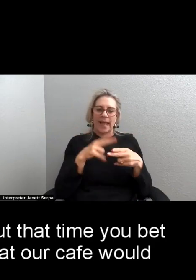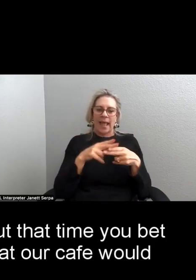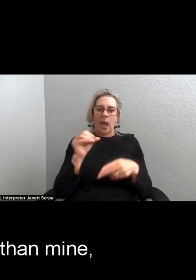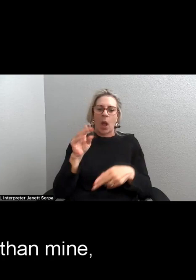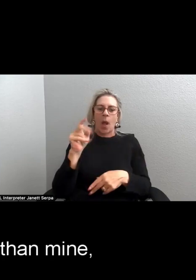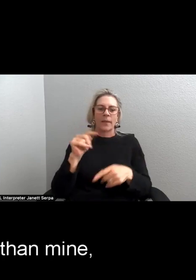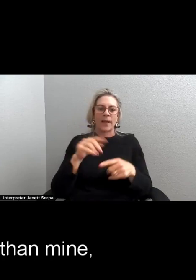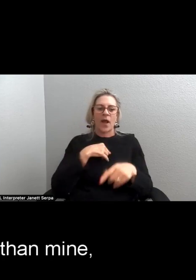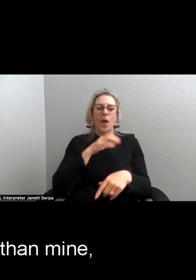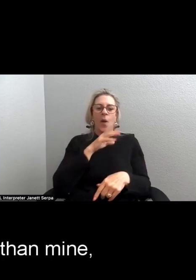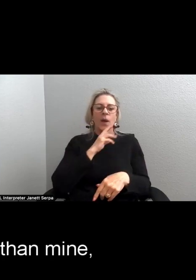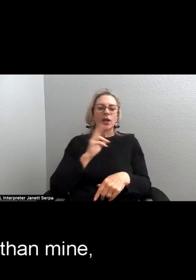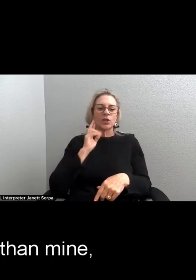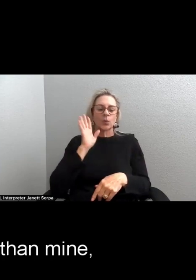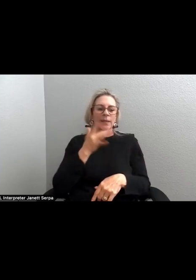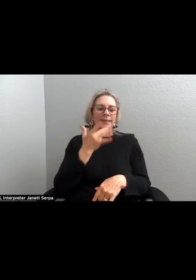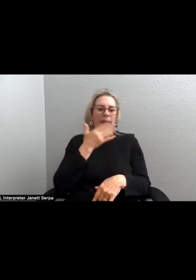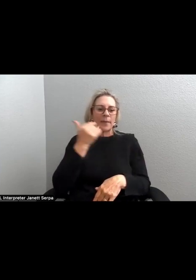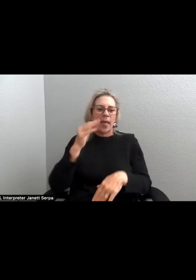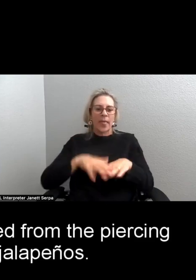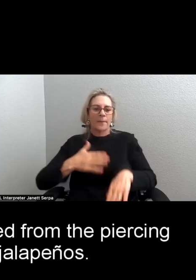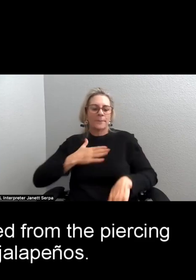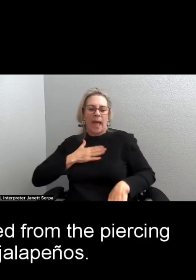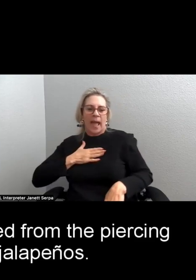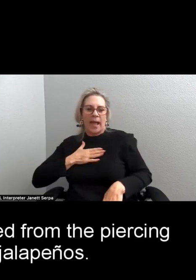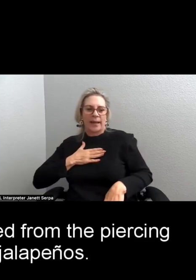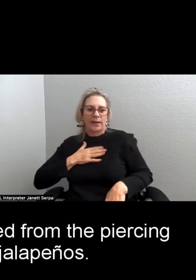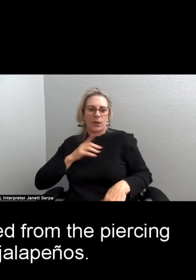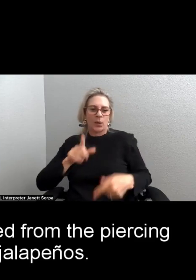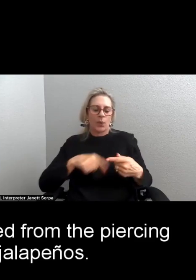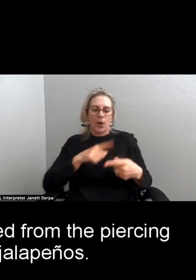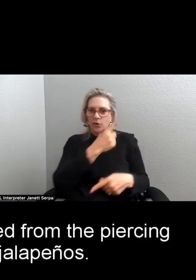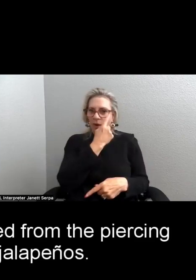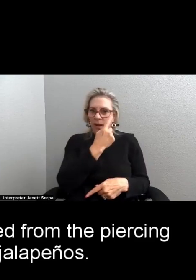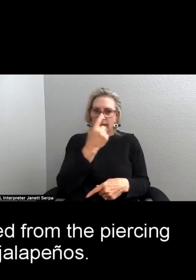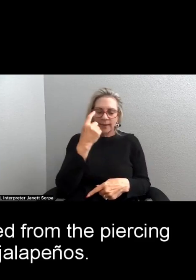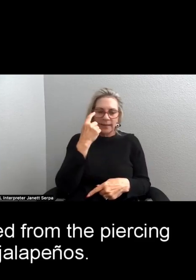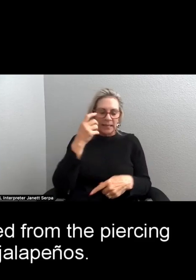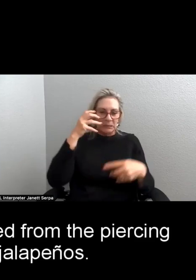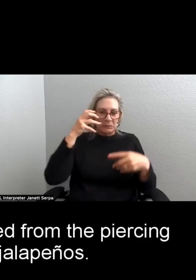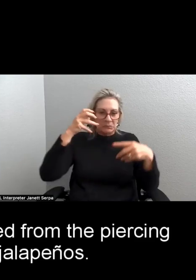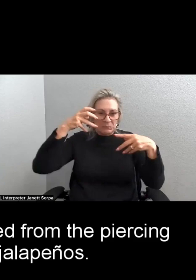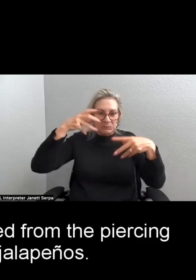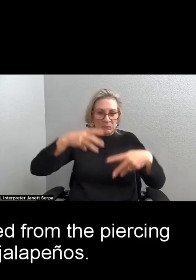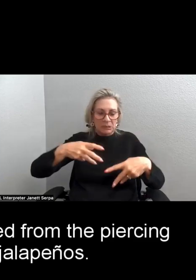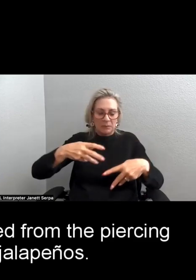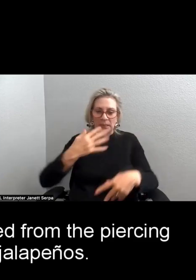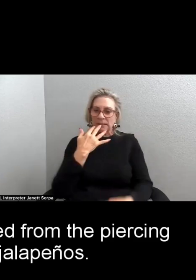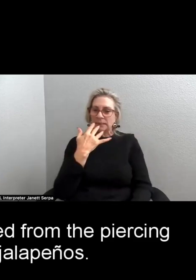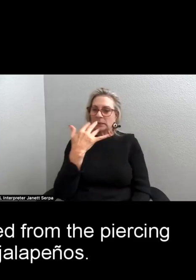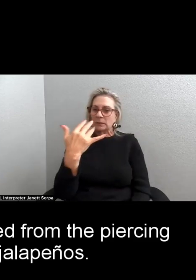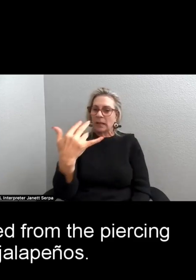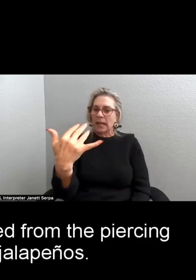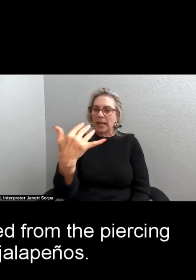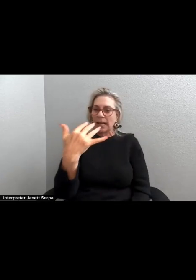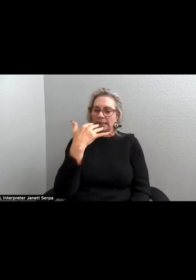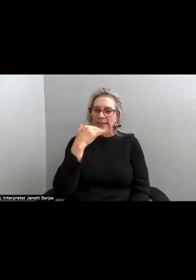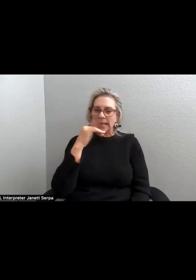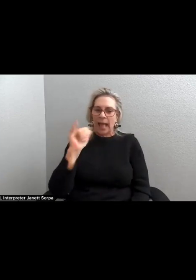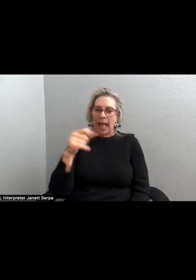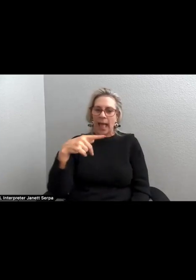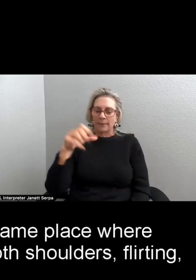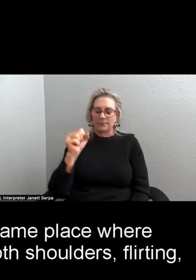would taste better than mine. When your eyes teared from the piercing heat of the jalapenos.